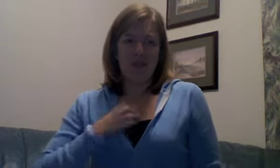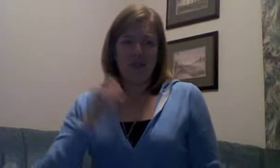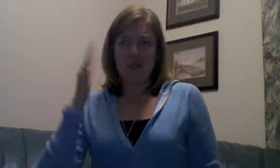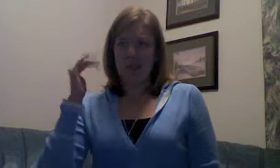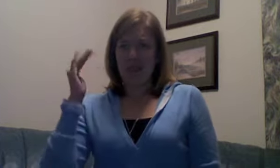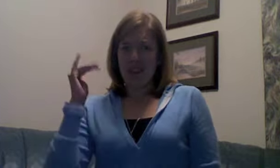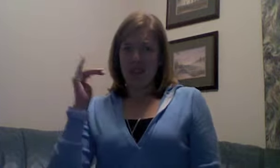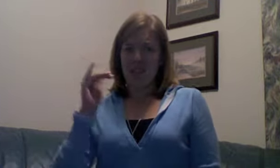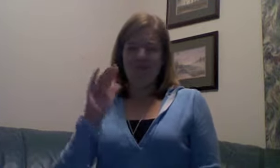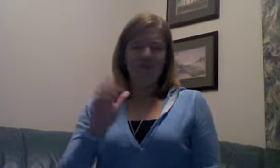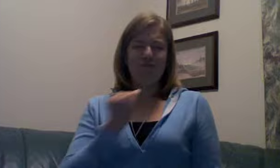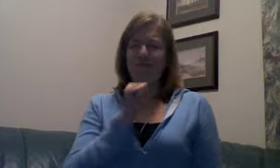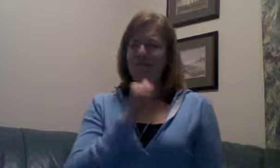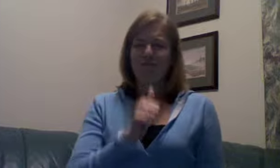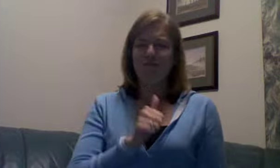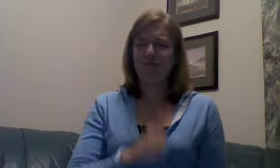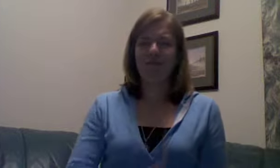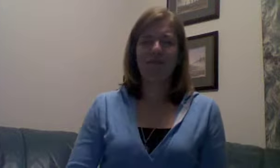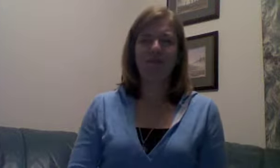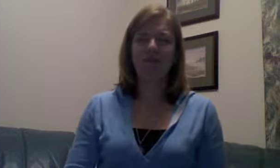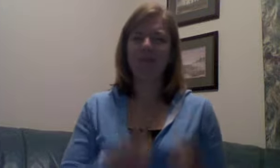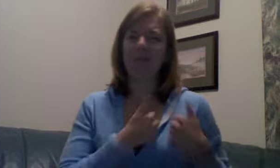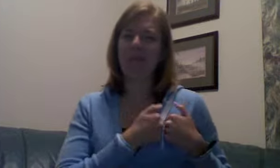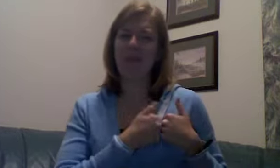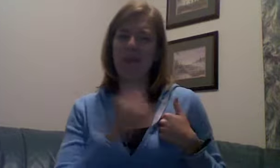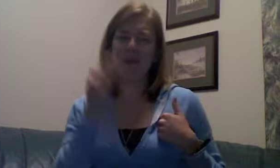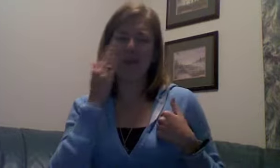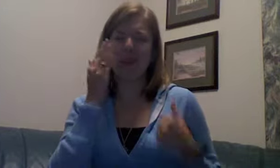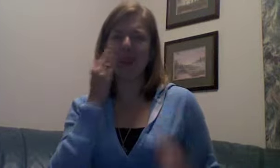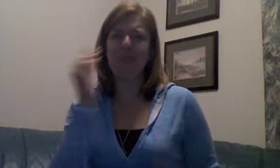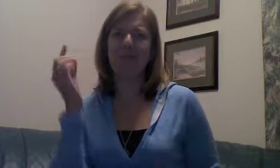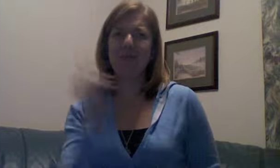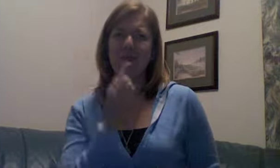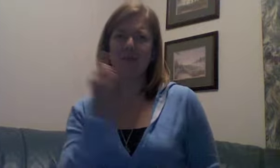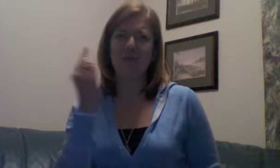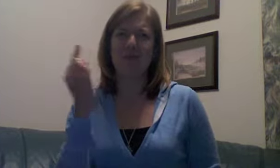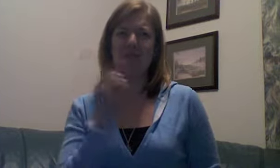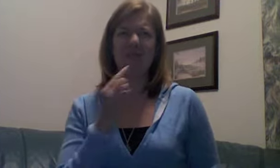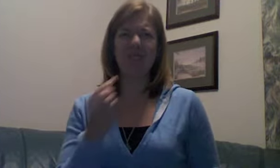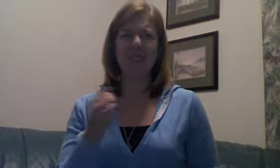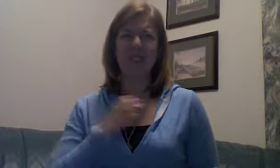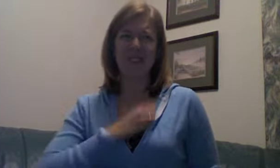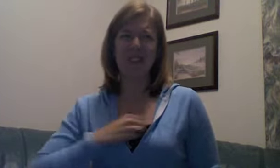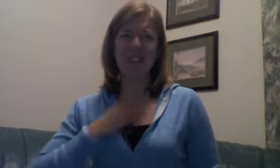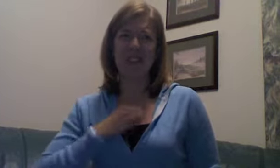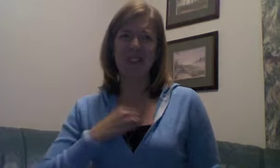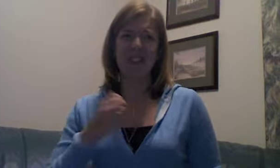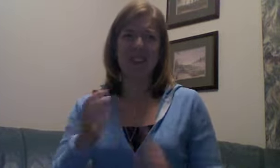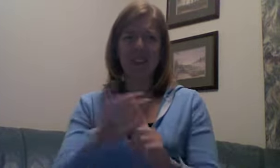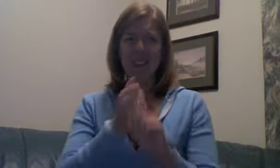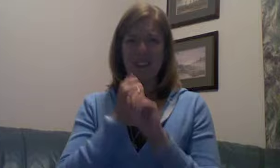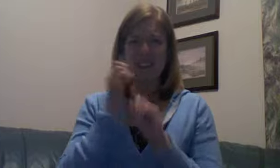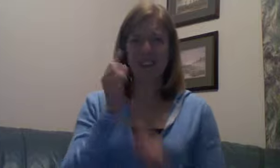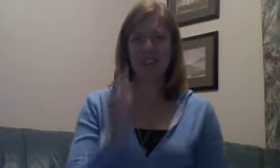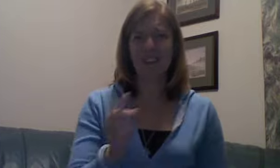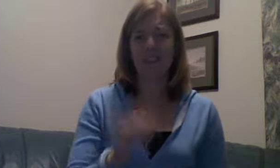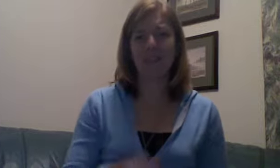cause you're not. Baby, when I know you're only sorry, you got caught.